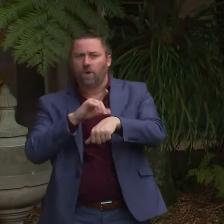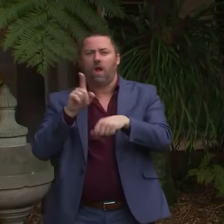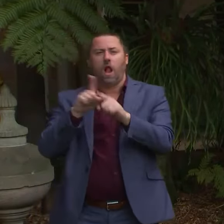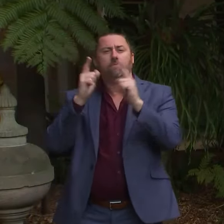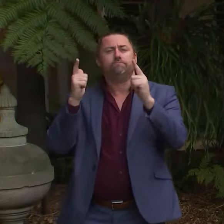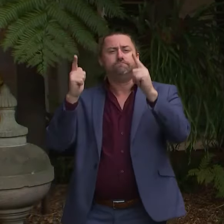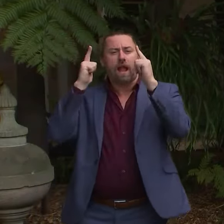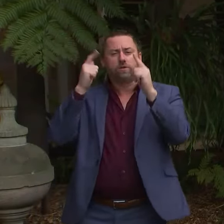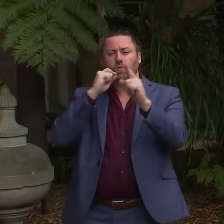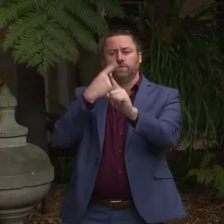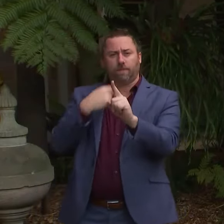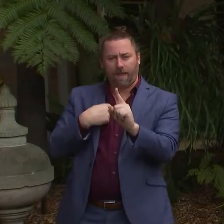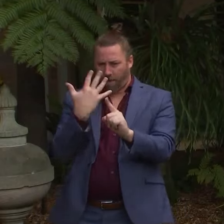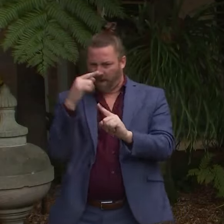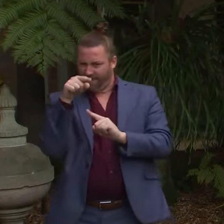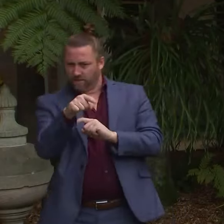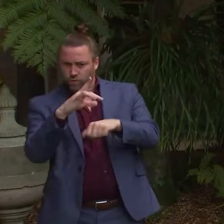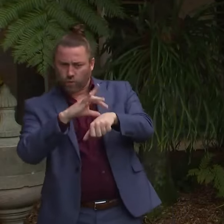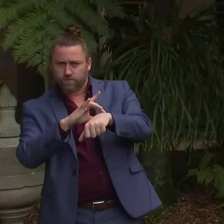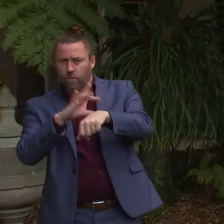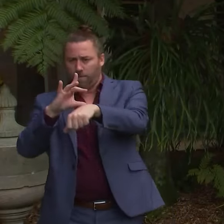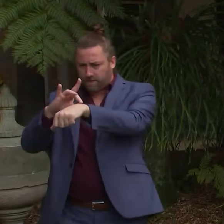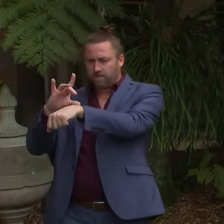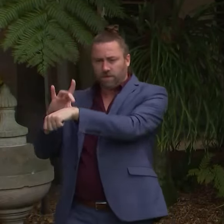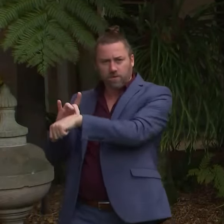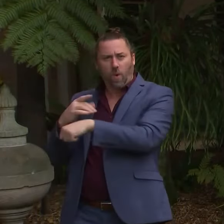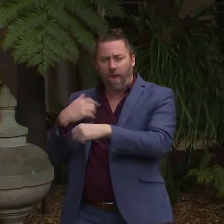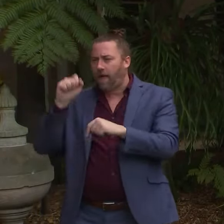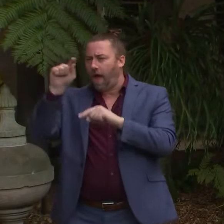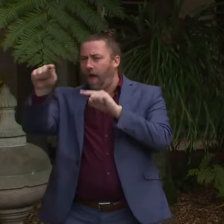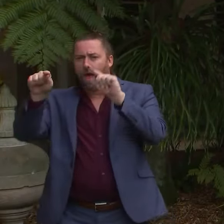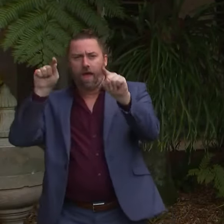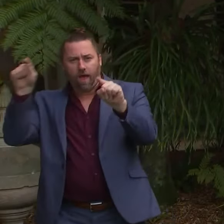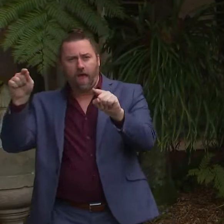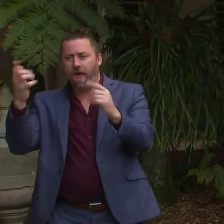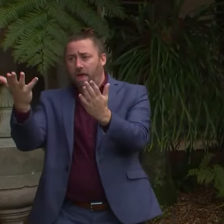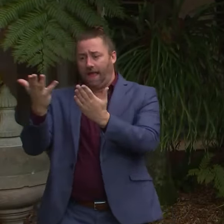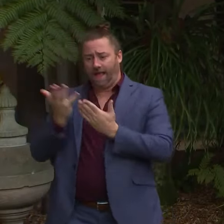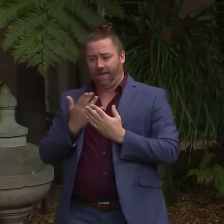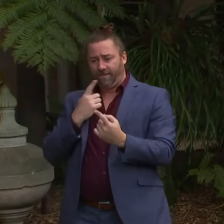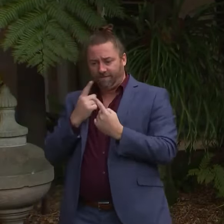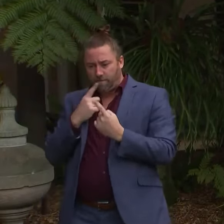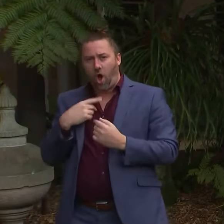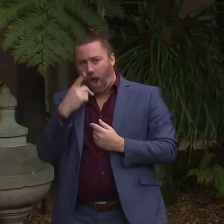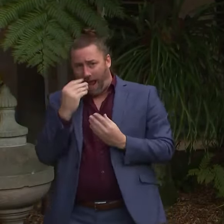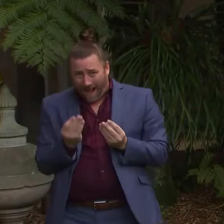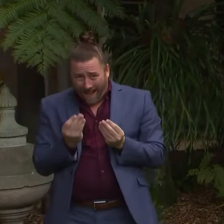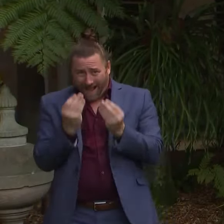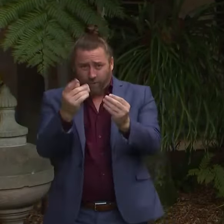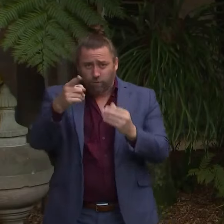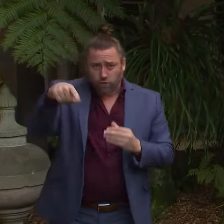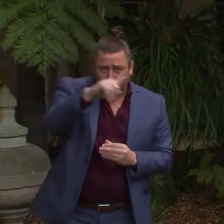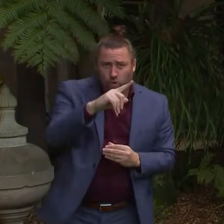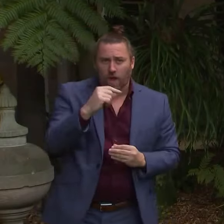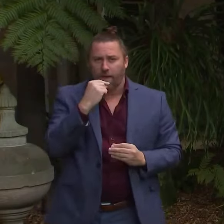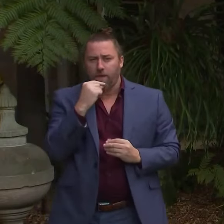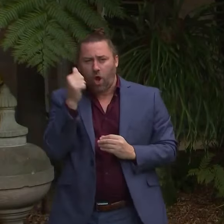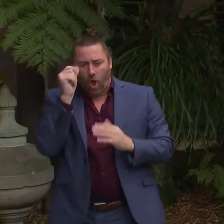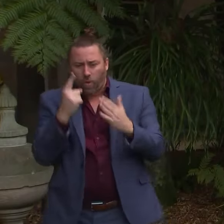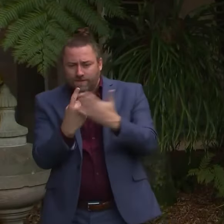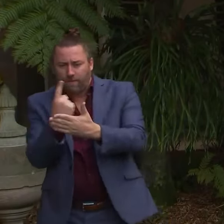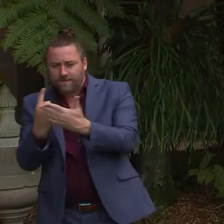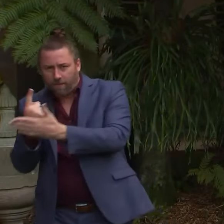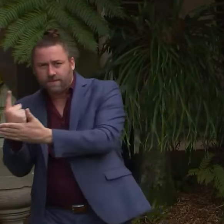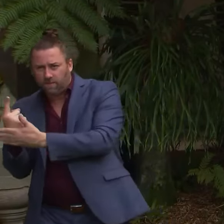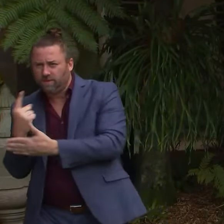hospital, as well as any reports from the public health unit. So we try and get ahead of, of the reports from the Department of Birth, Deaths and